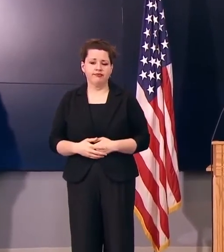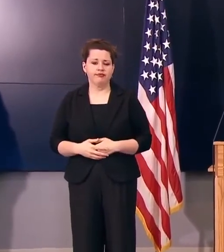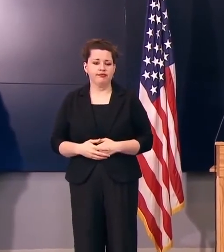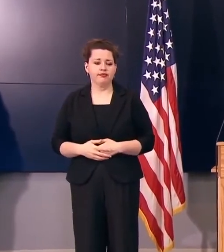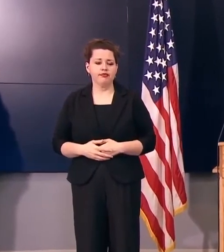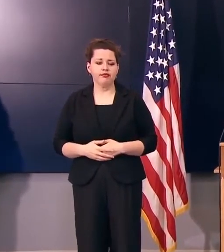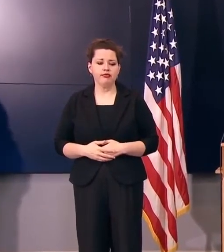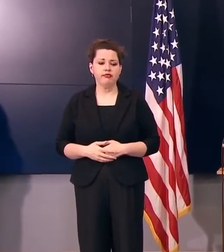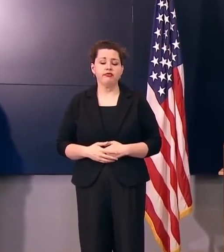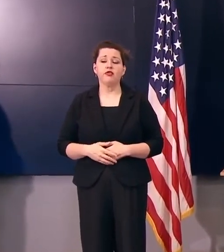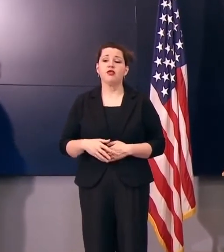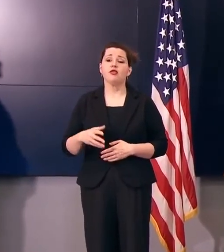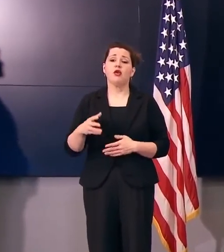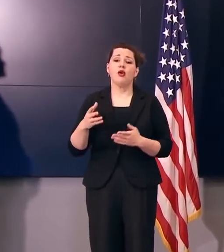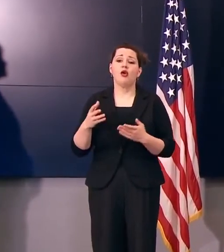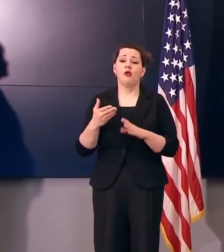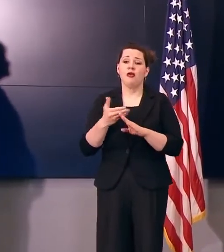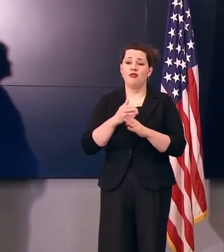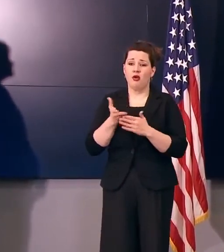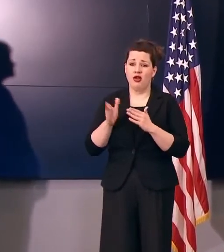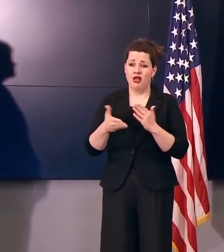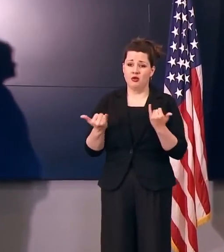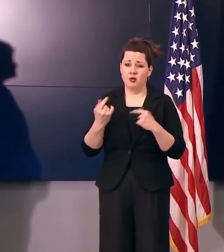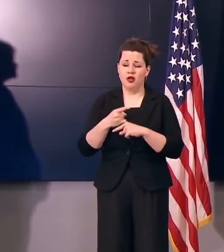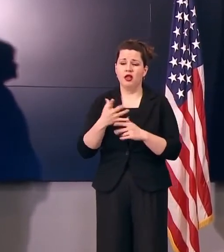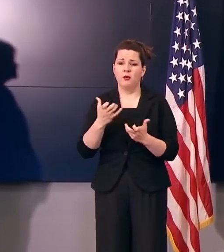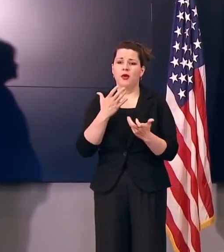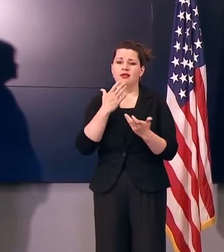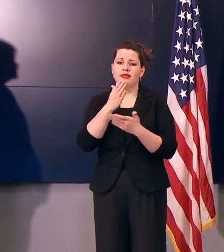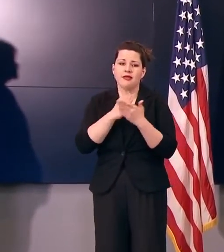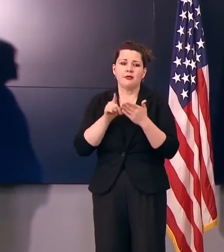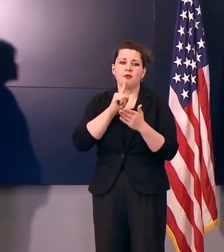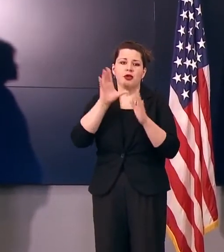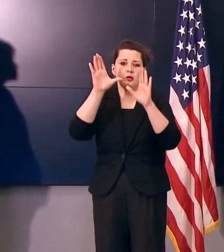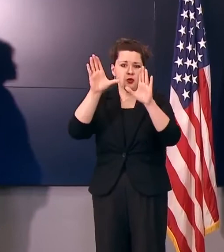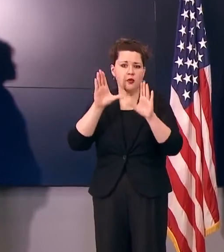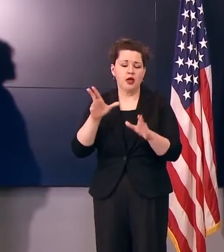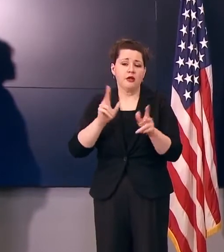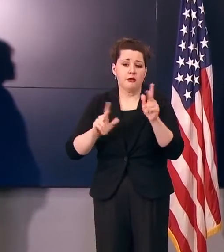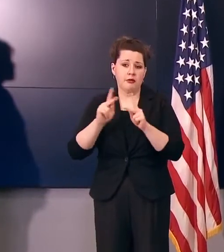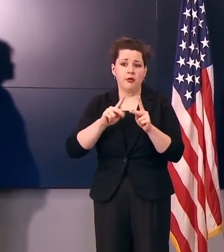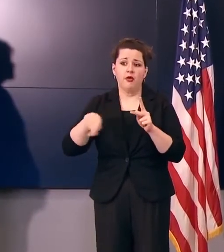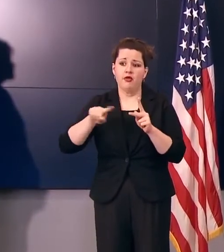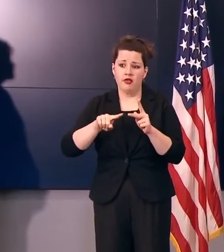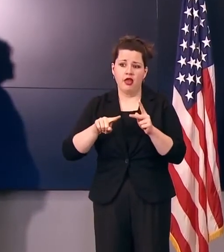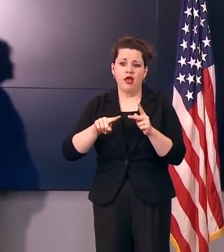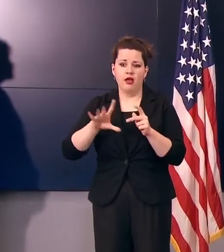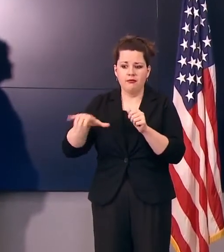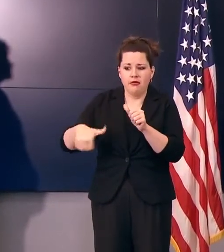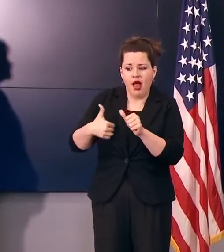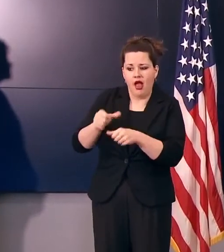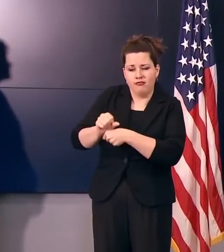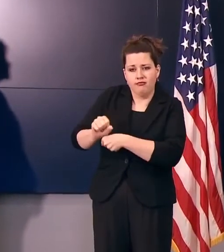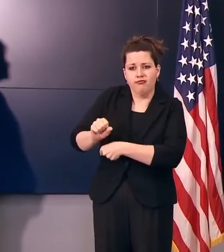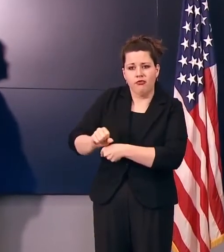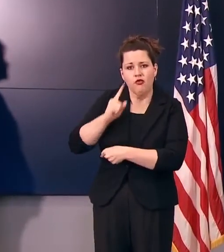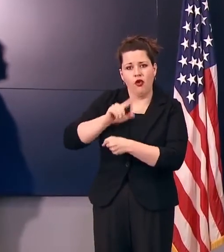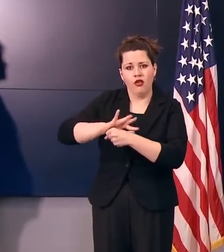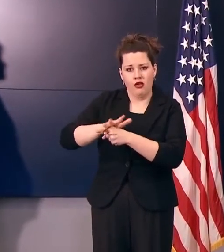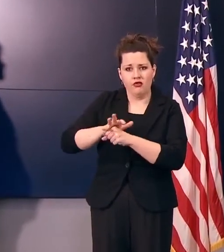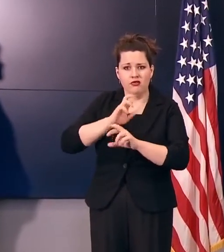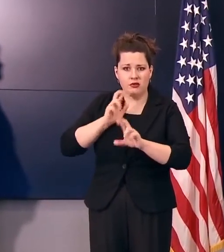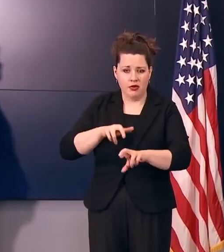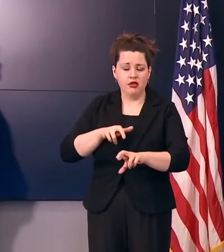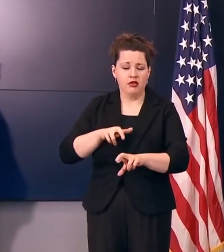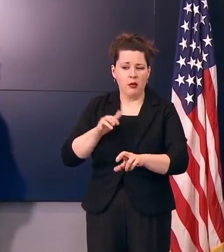So as we close today, I wanted to thank some of the incredible people that are behind the scenes of our COVID-19